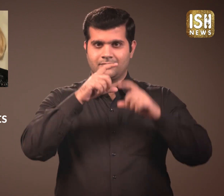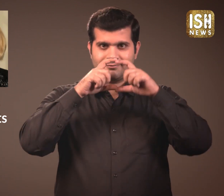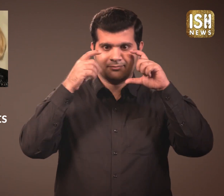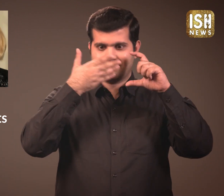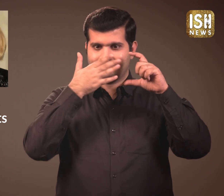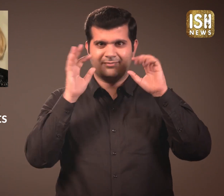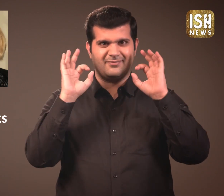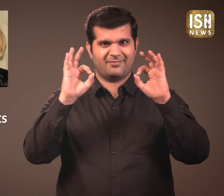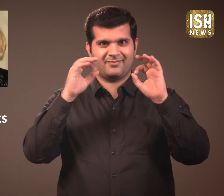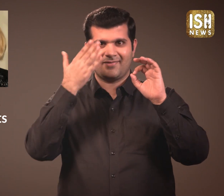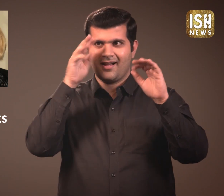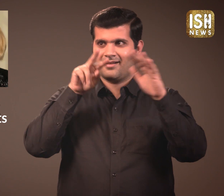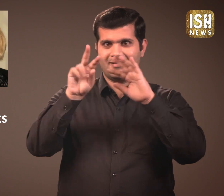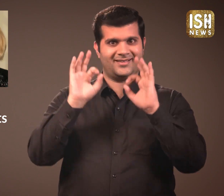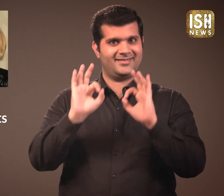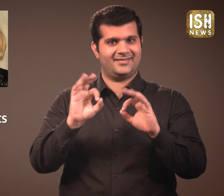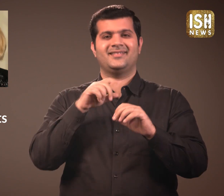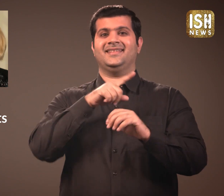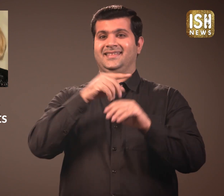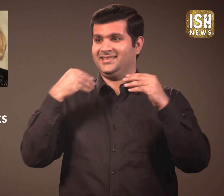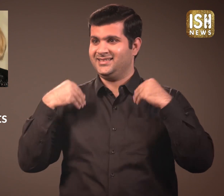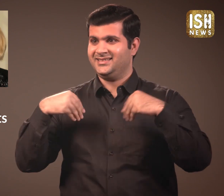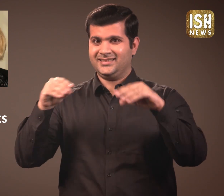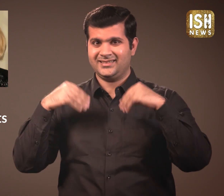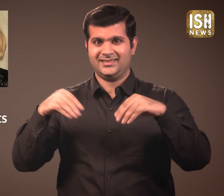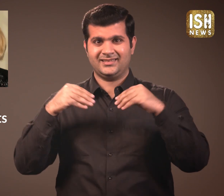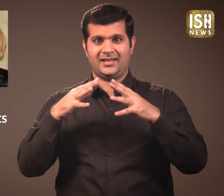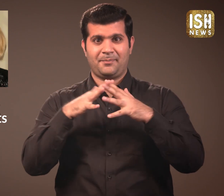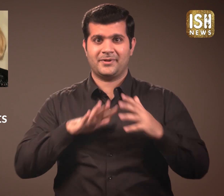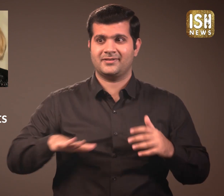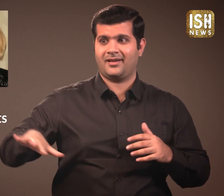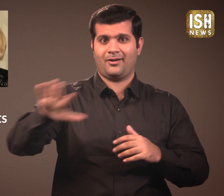It was very difficult to sell these clear masks to the American hospitals.